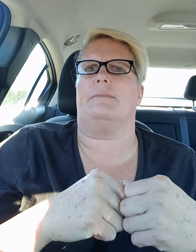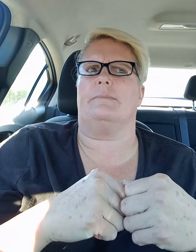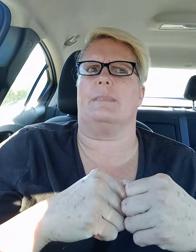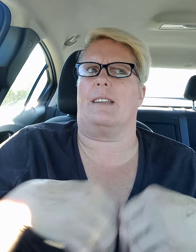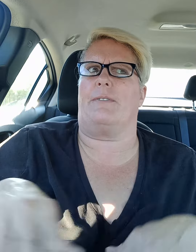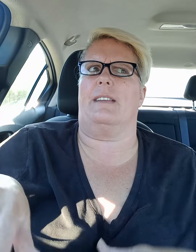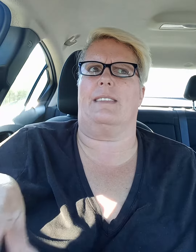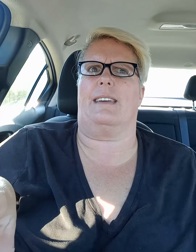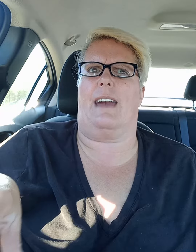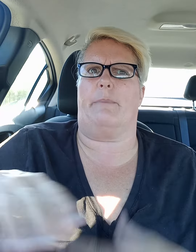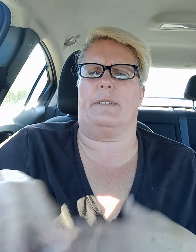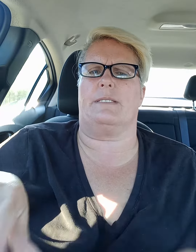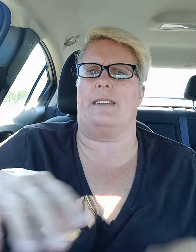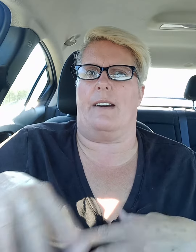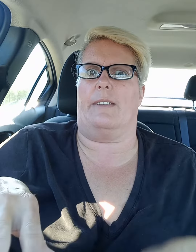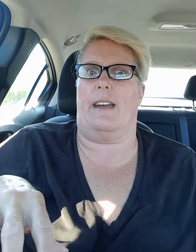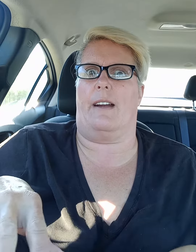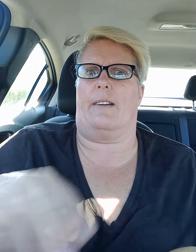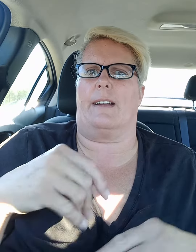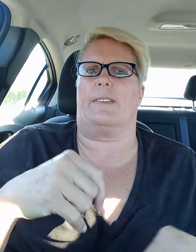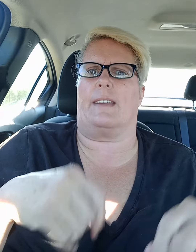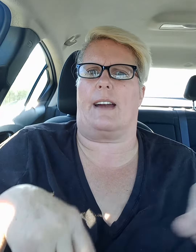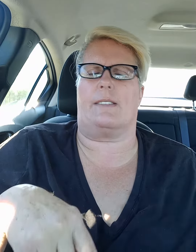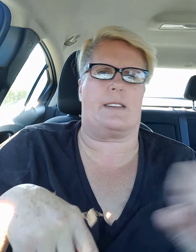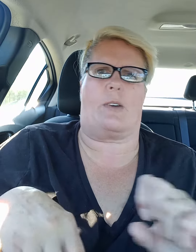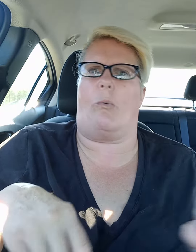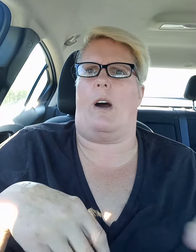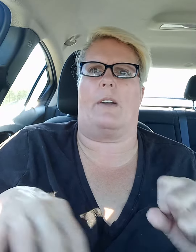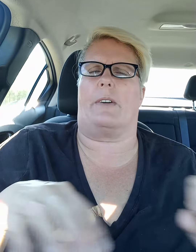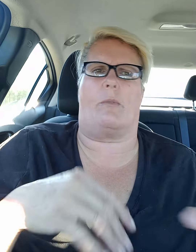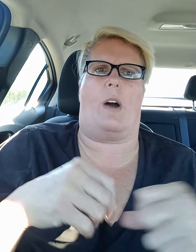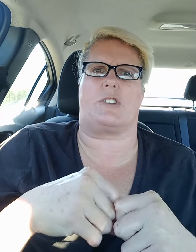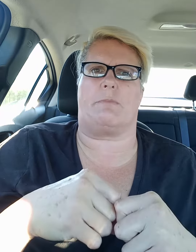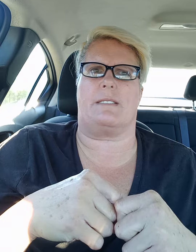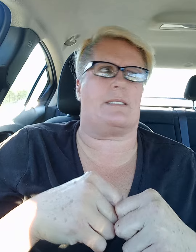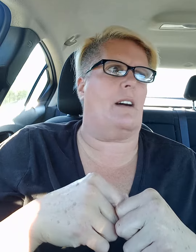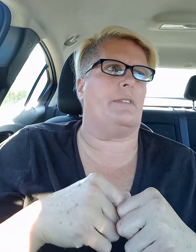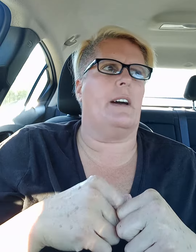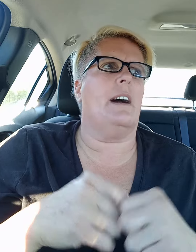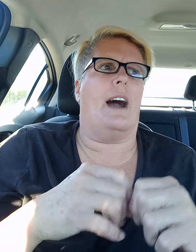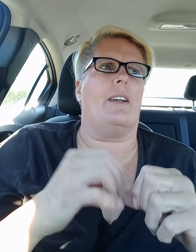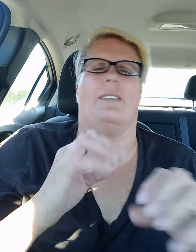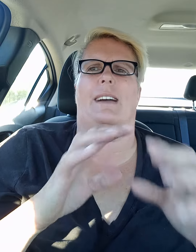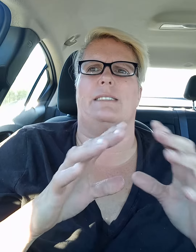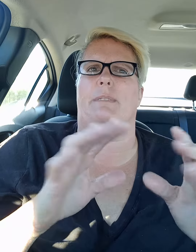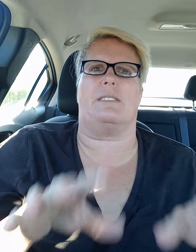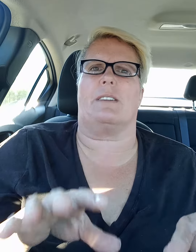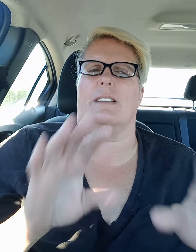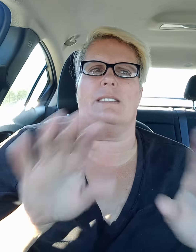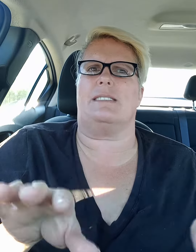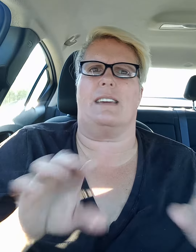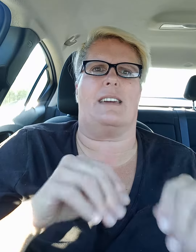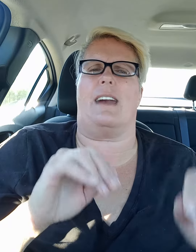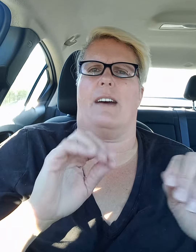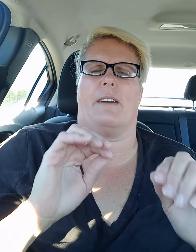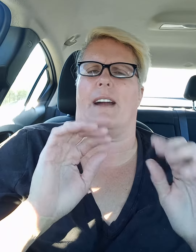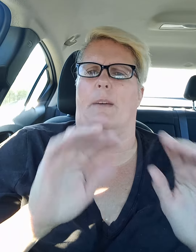and if anything happens down there or anything I take water and wash myself I don't like to be dirty stinky ever I got a